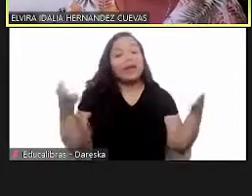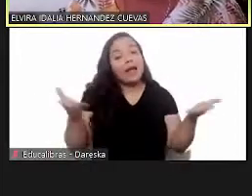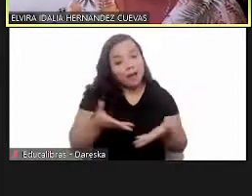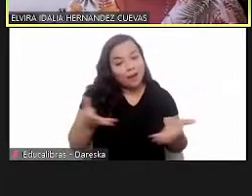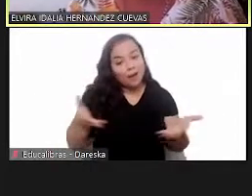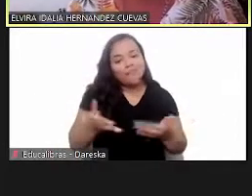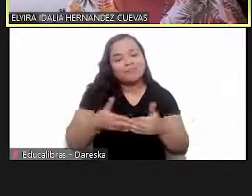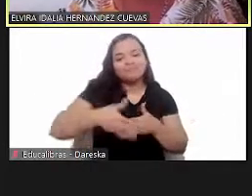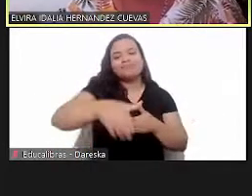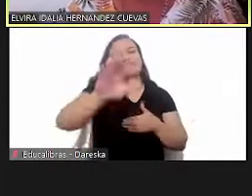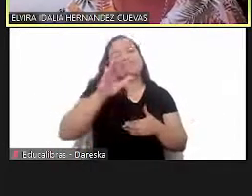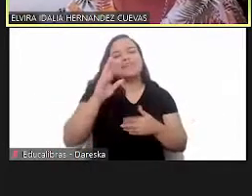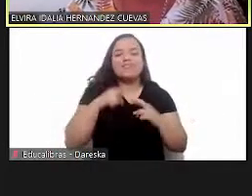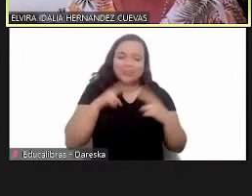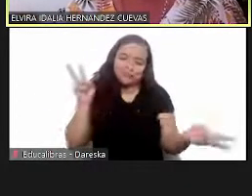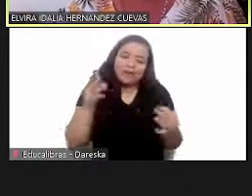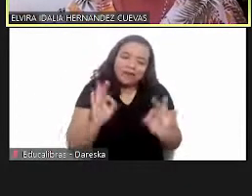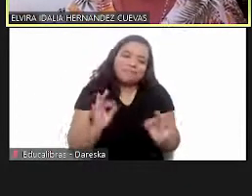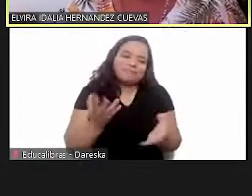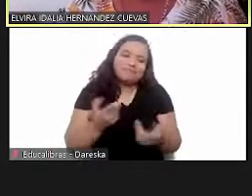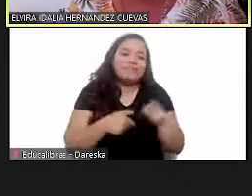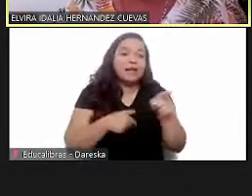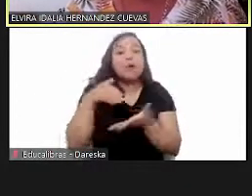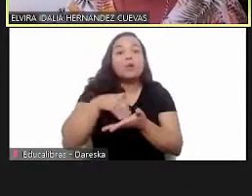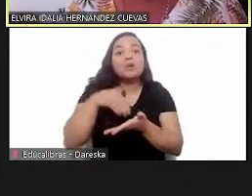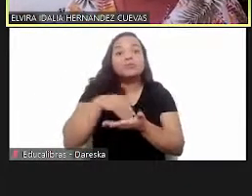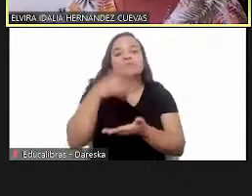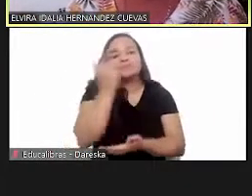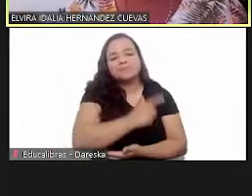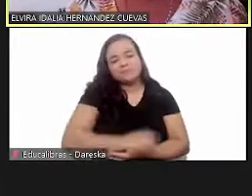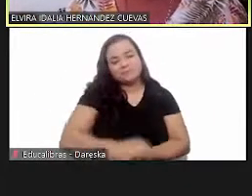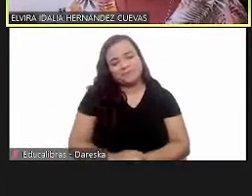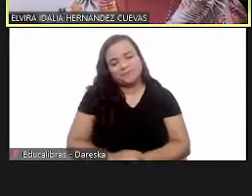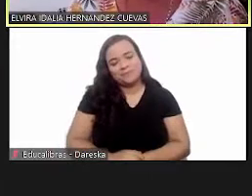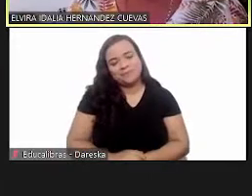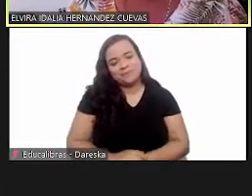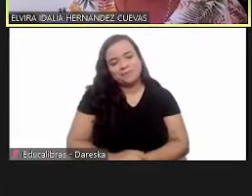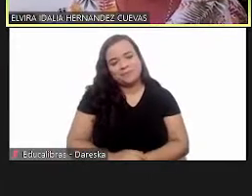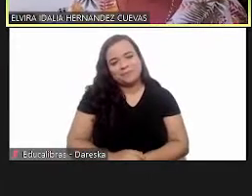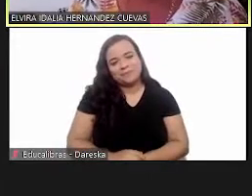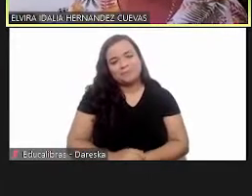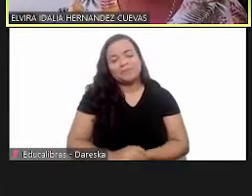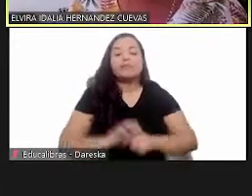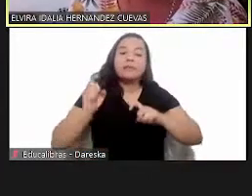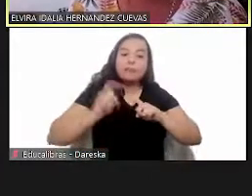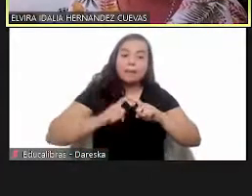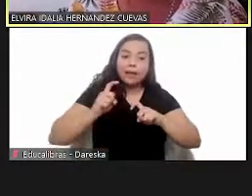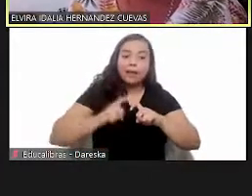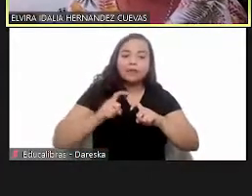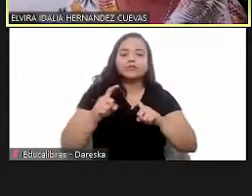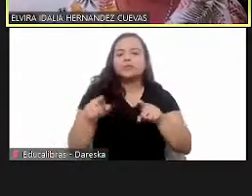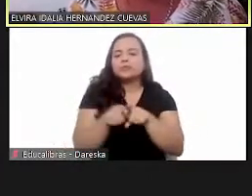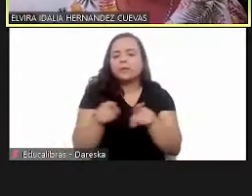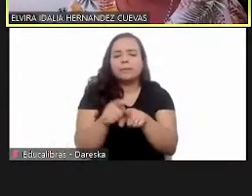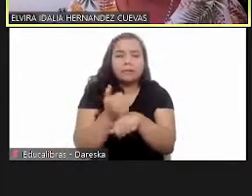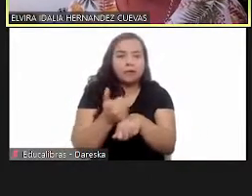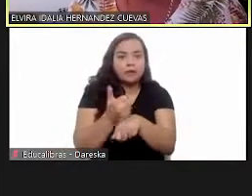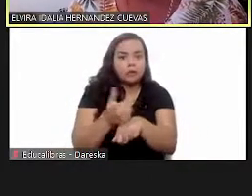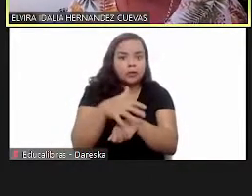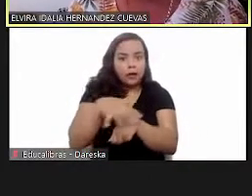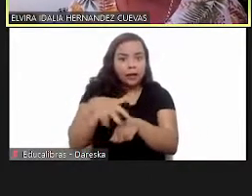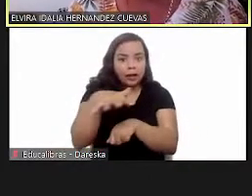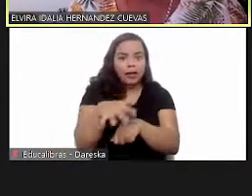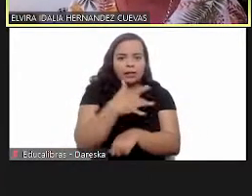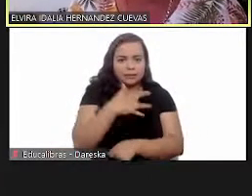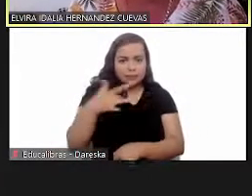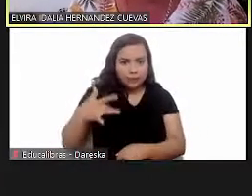do a virtual meeting here this quote in her memory for many physicians or healthcare professionals